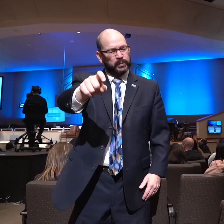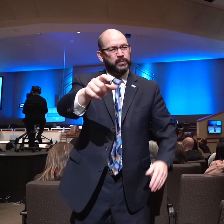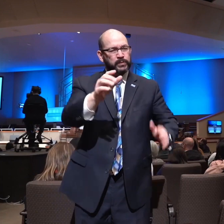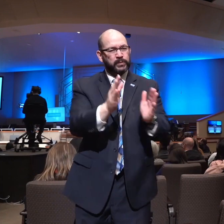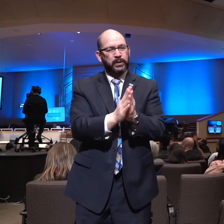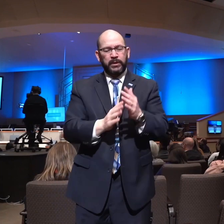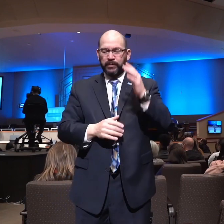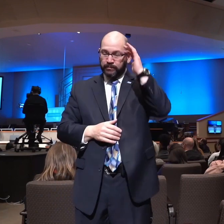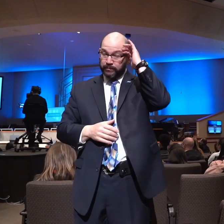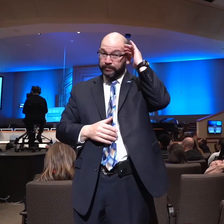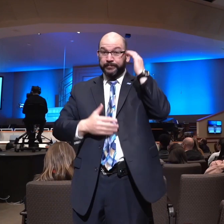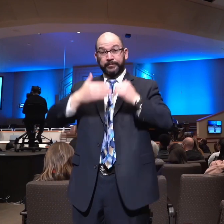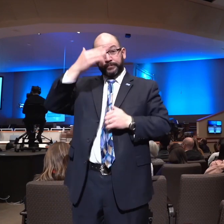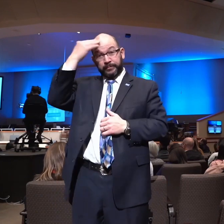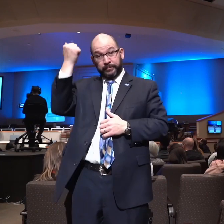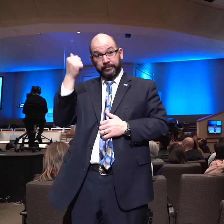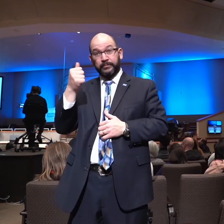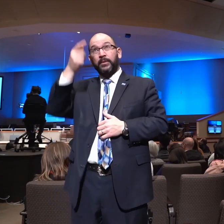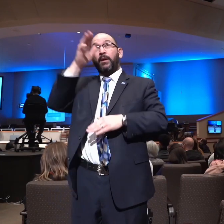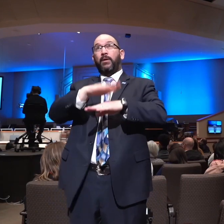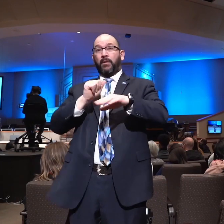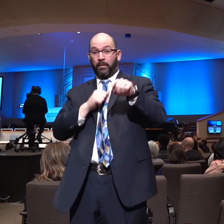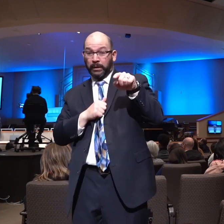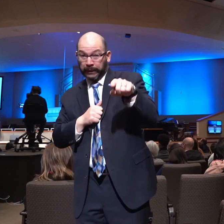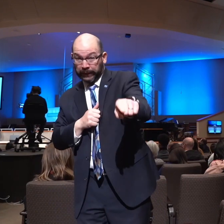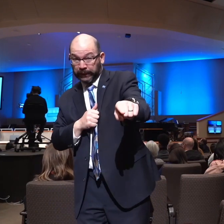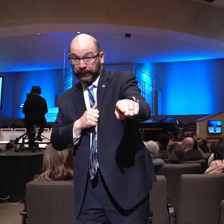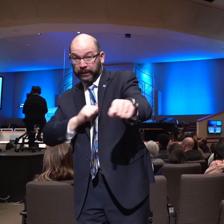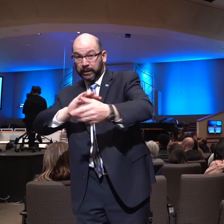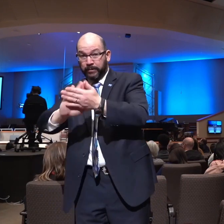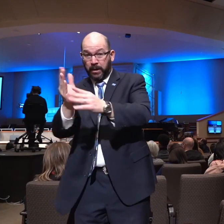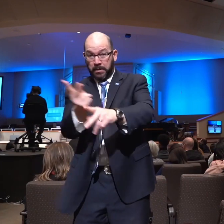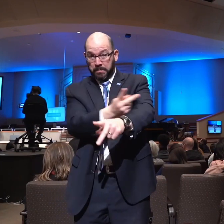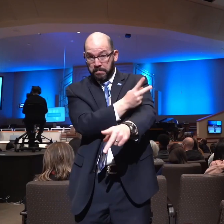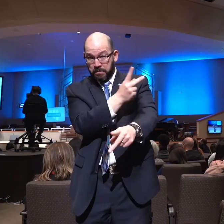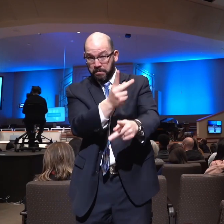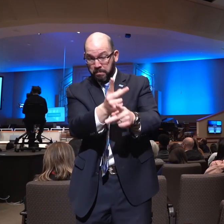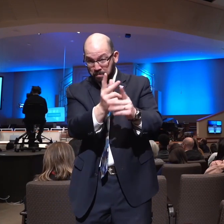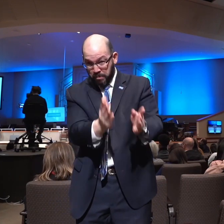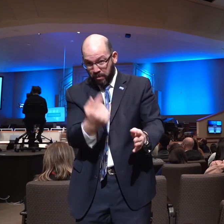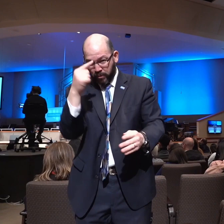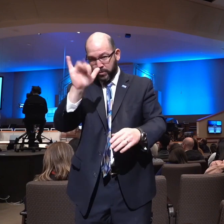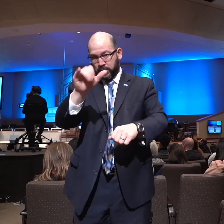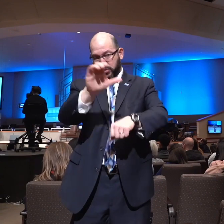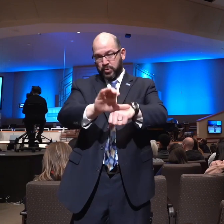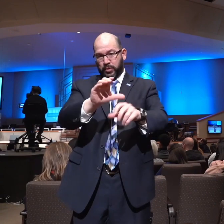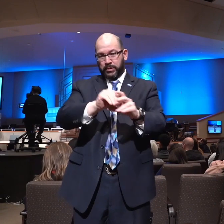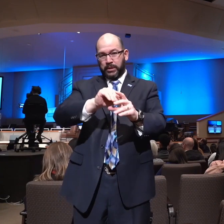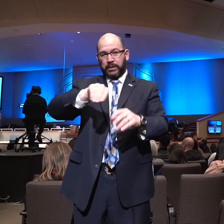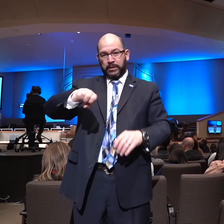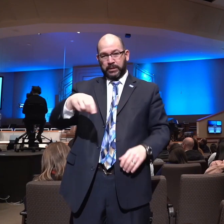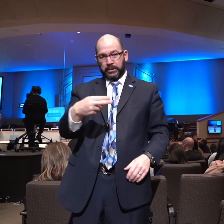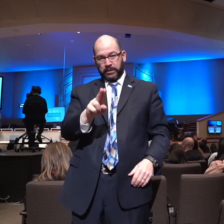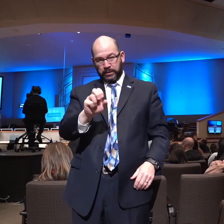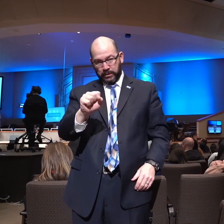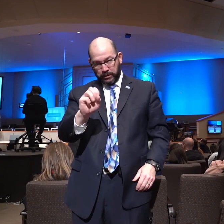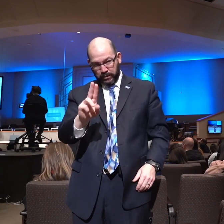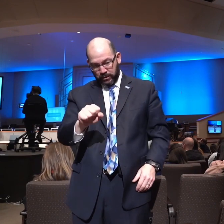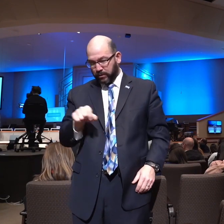because of Timothy's call to ministry and his charge to continue at the church at Ephesus, Paul is exhorting him in this matter of prayer.